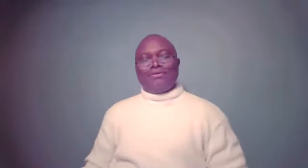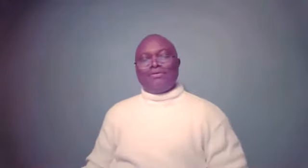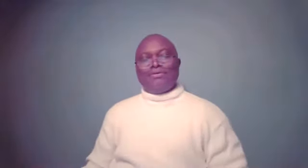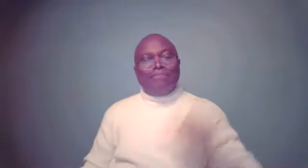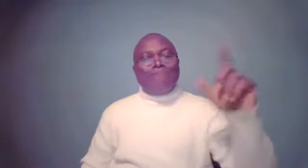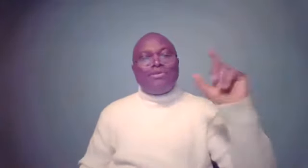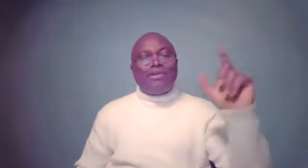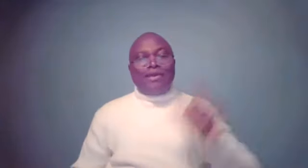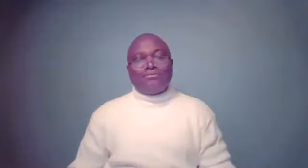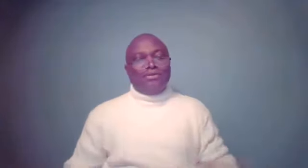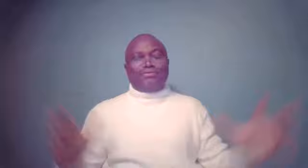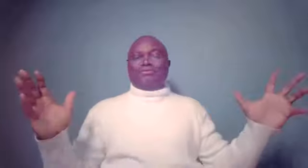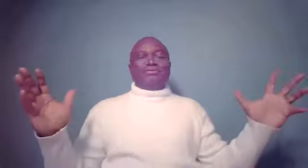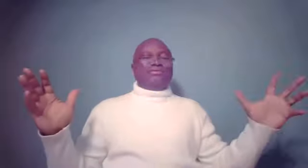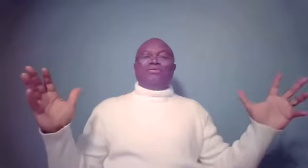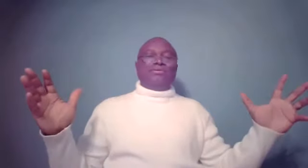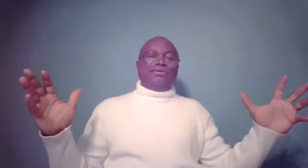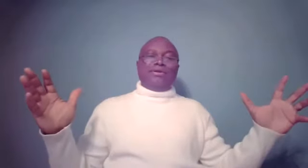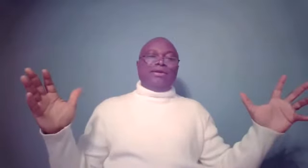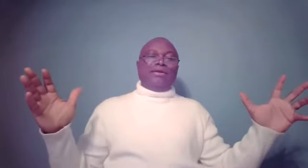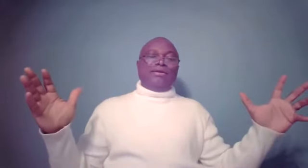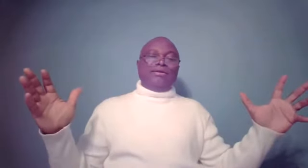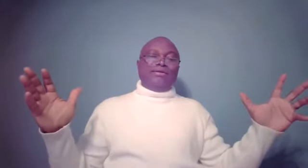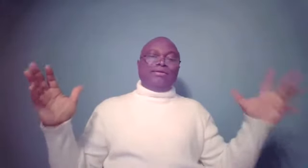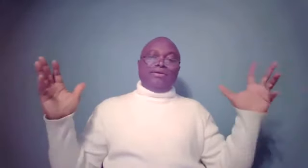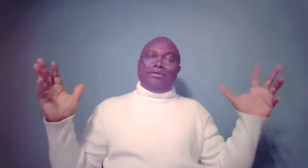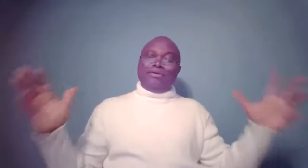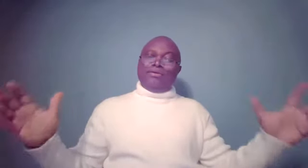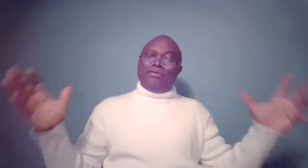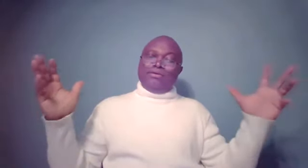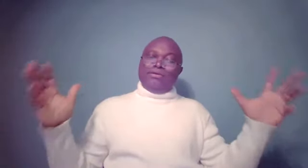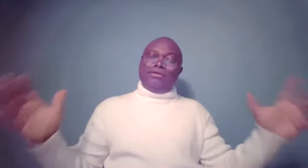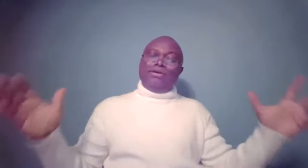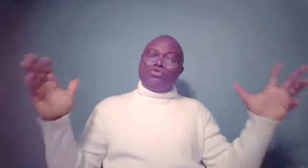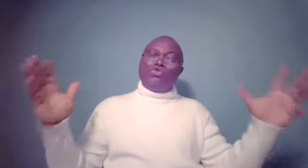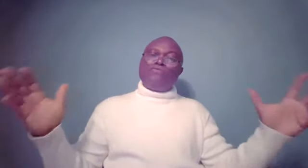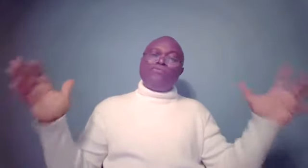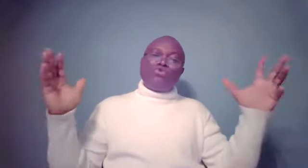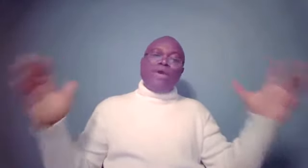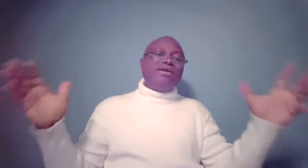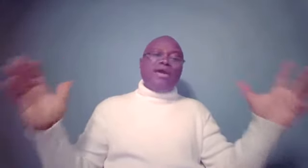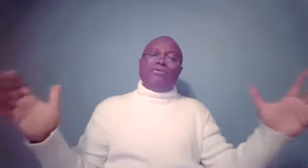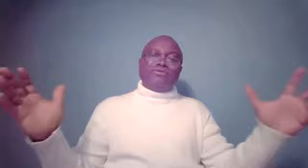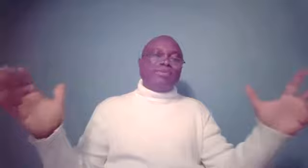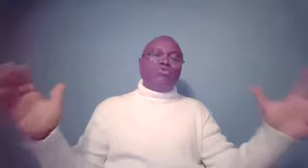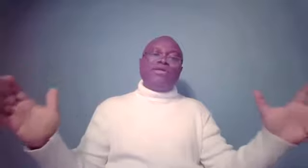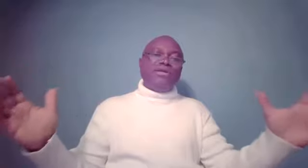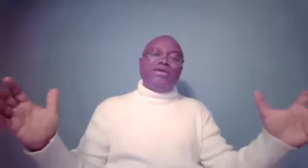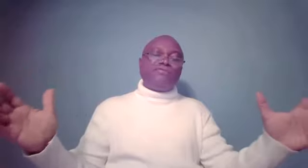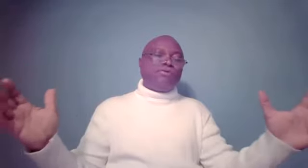There might be delay. But it took 20 years, about 20 years for